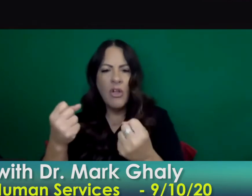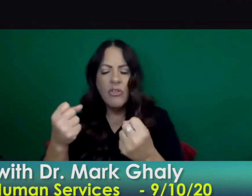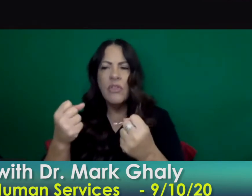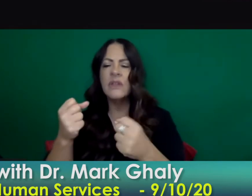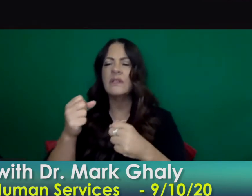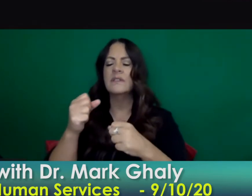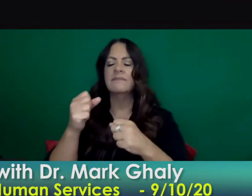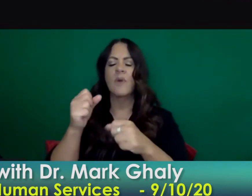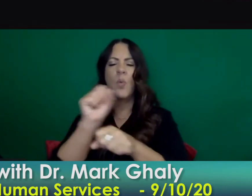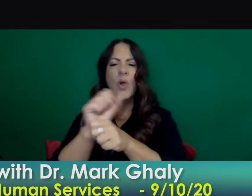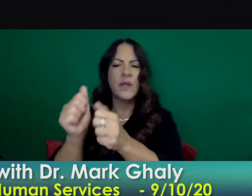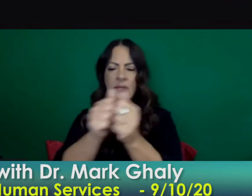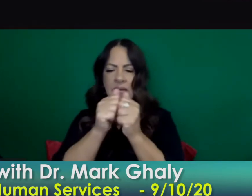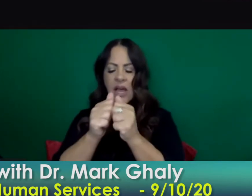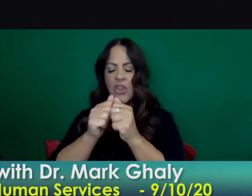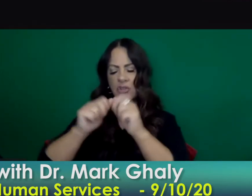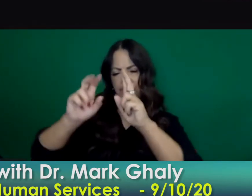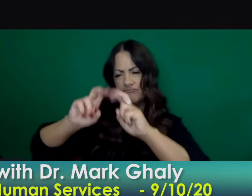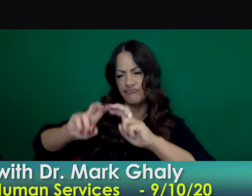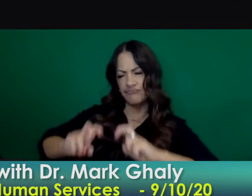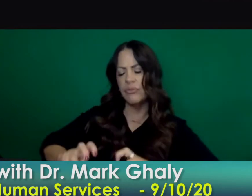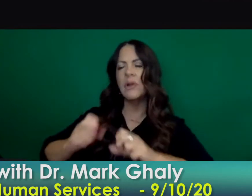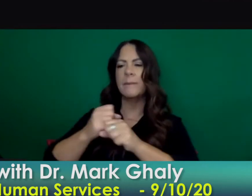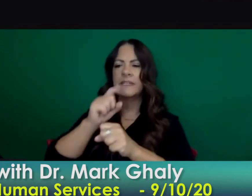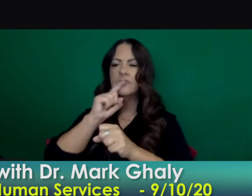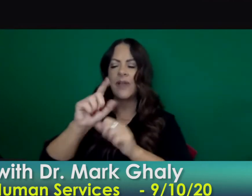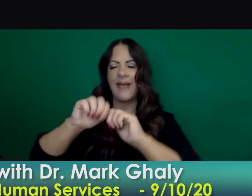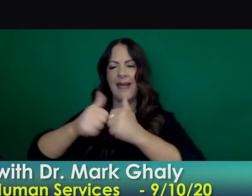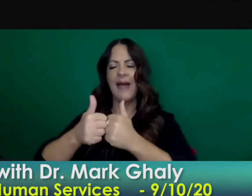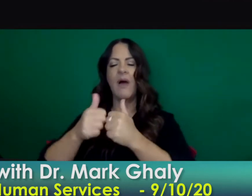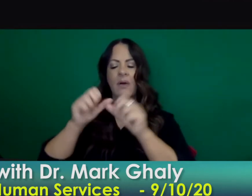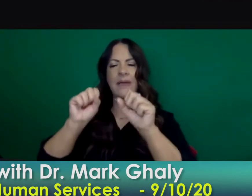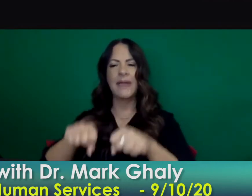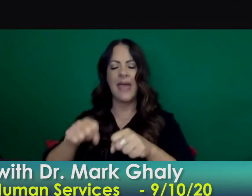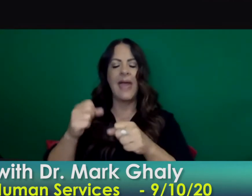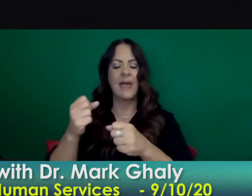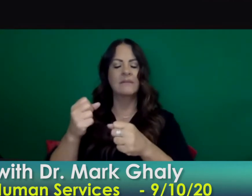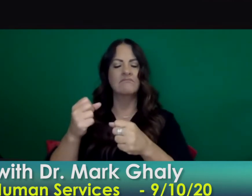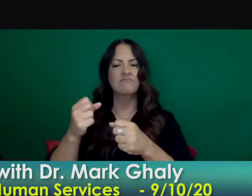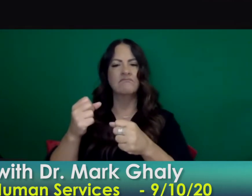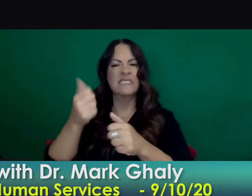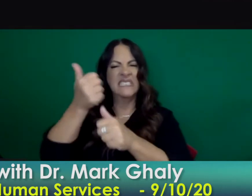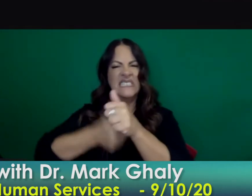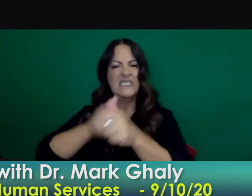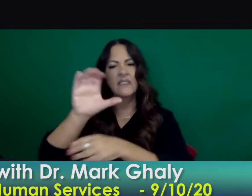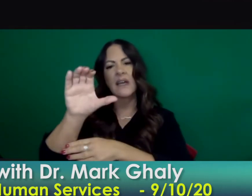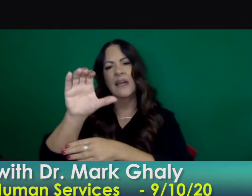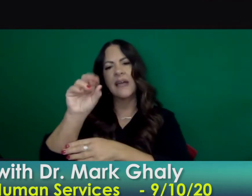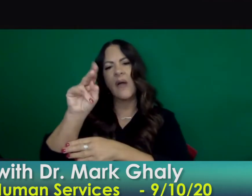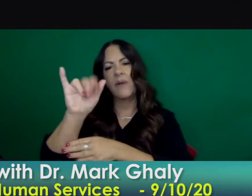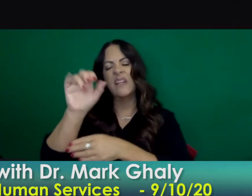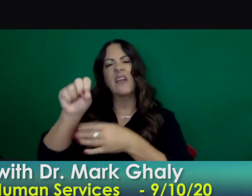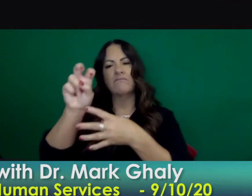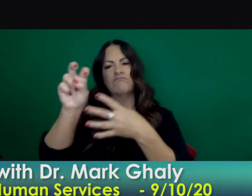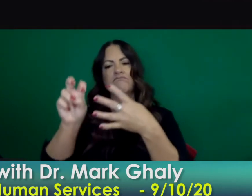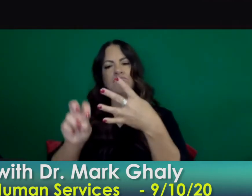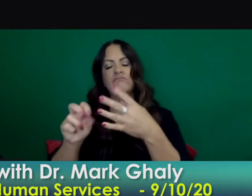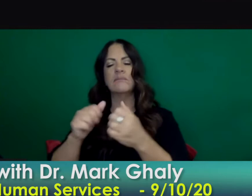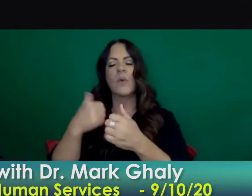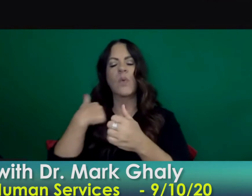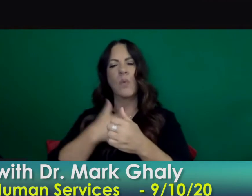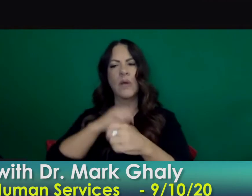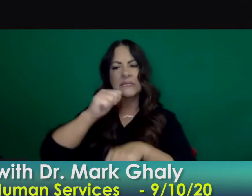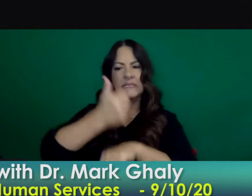was to make sure that we went slow and stringent that we had rigorous rules around what